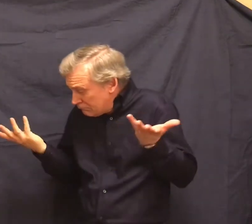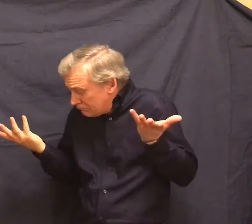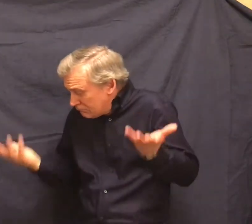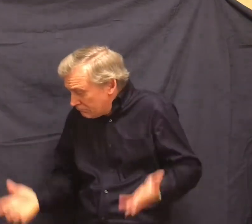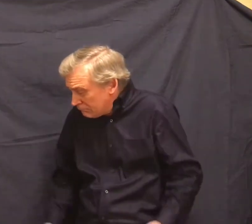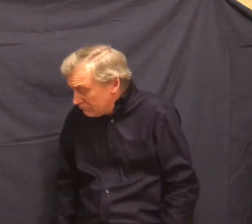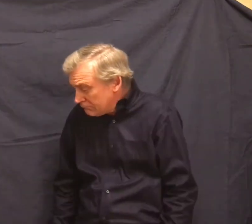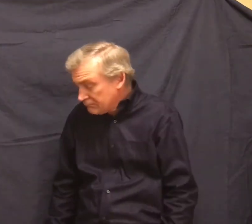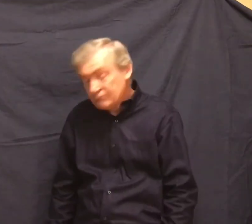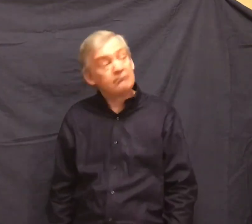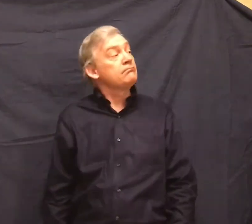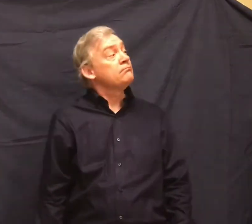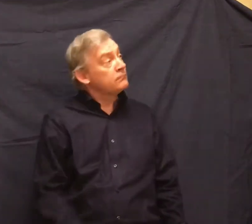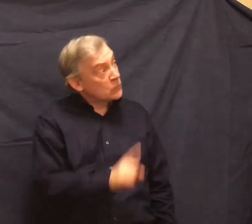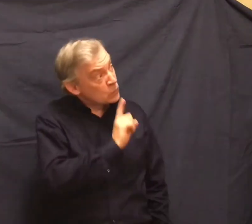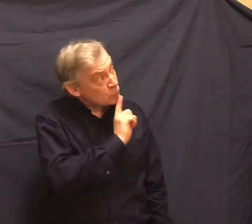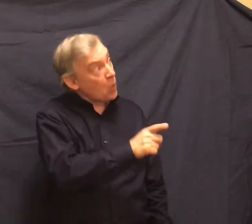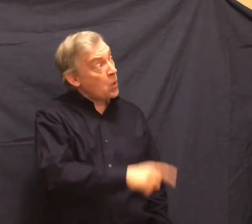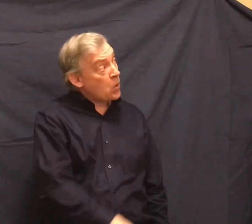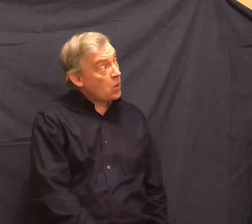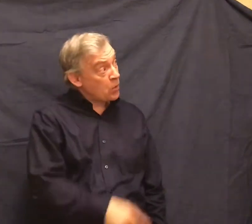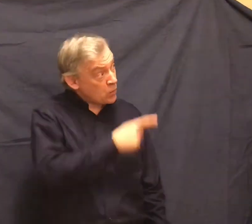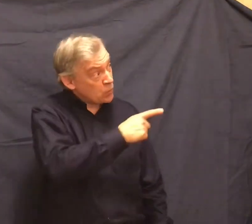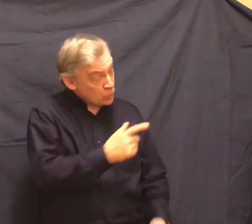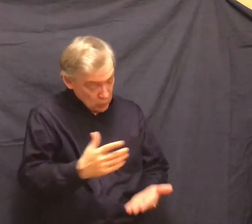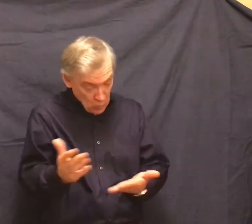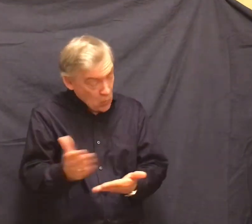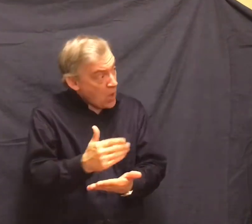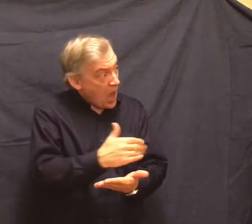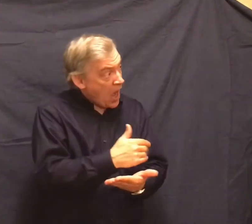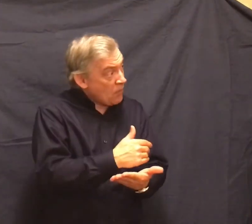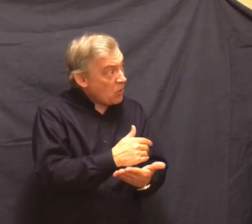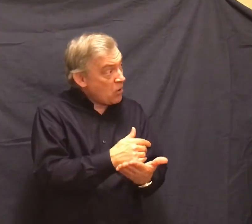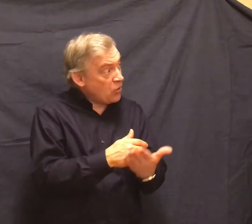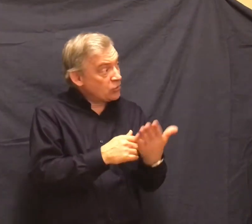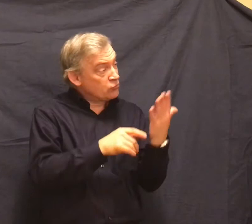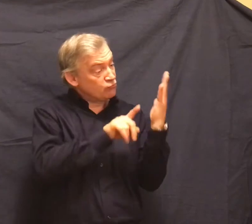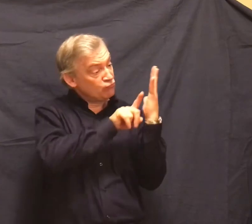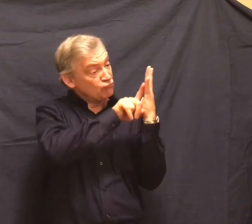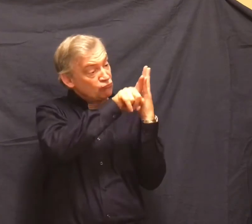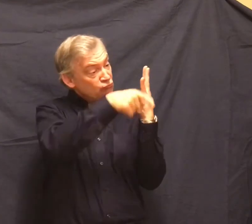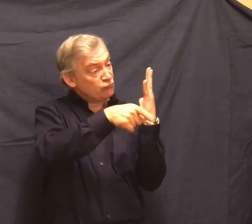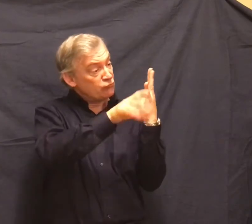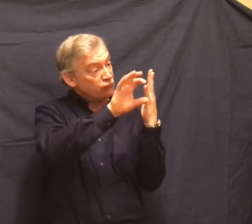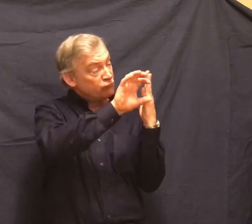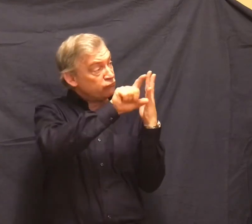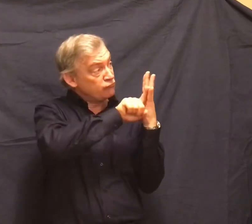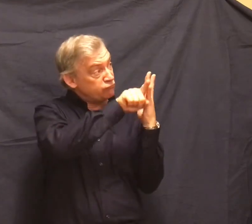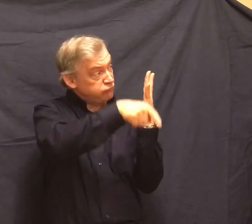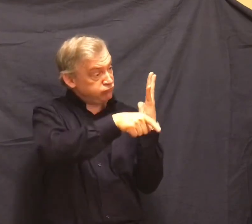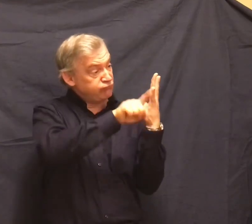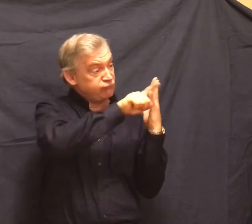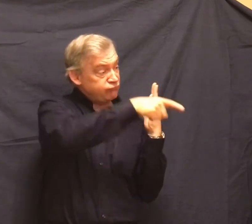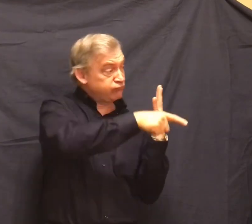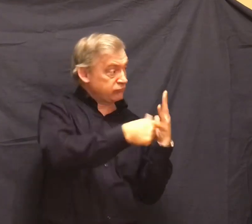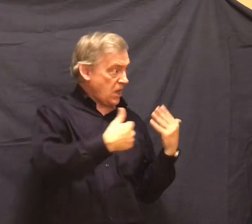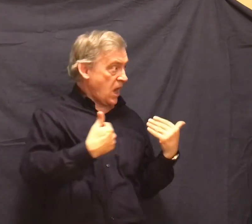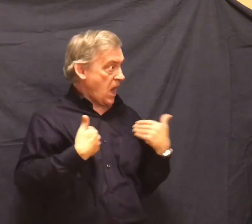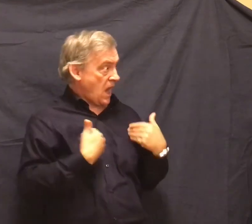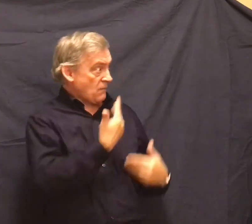Sure we are, if you gather up some dead will-a-sticks. I got three cans of beans in my bundle. You get a